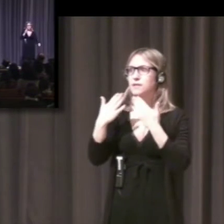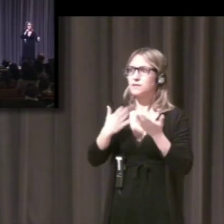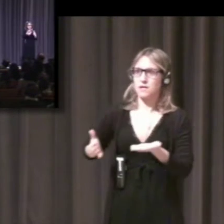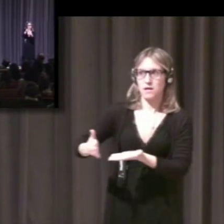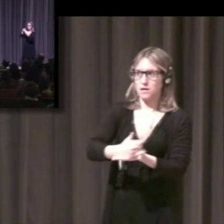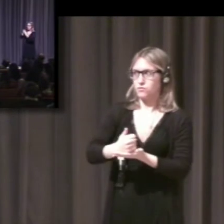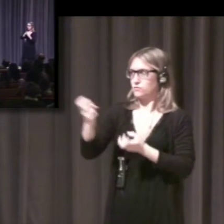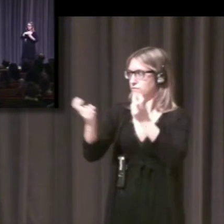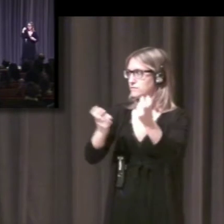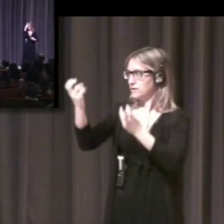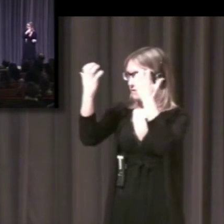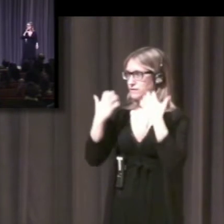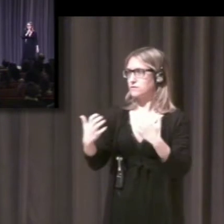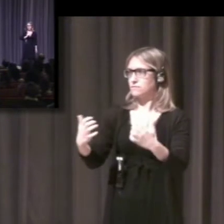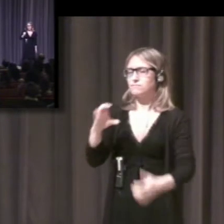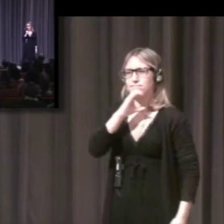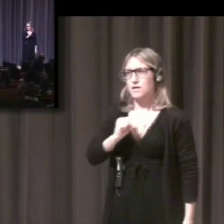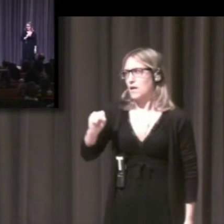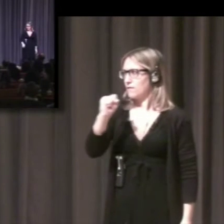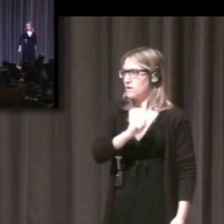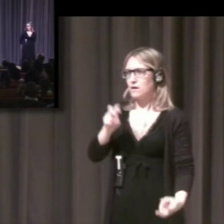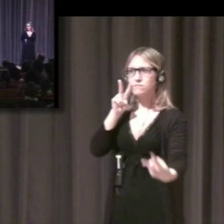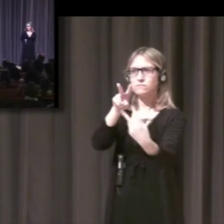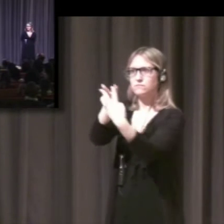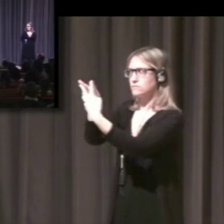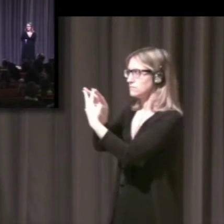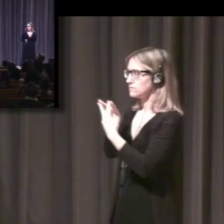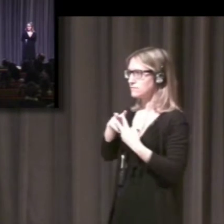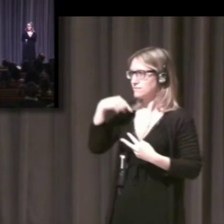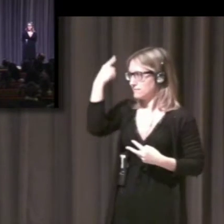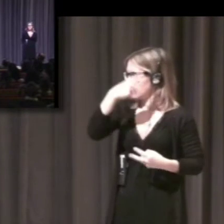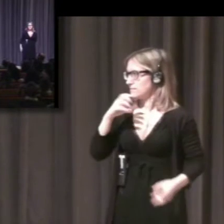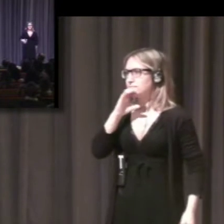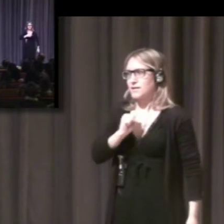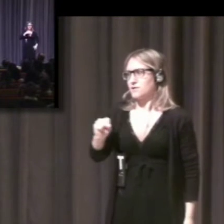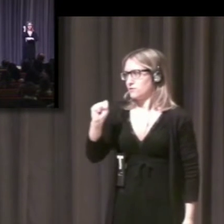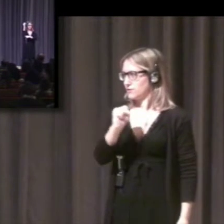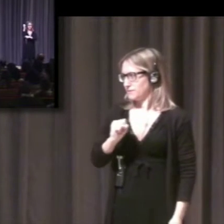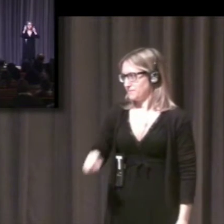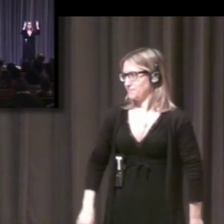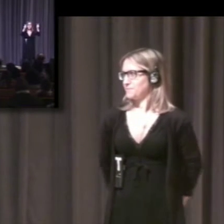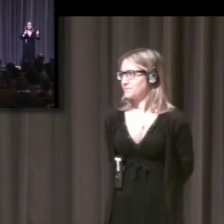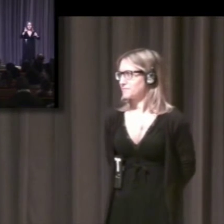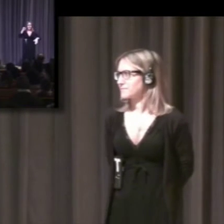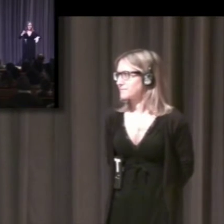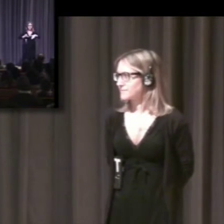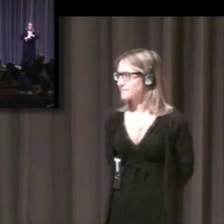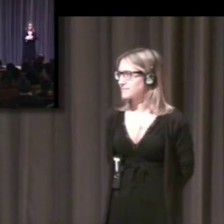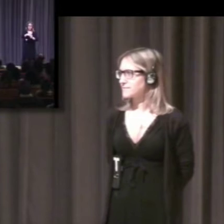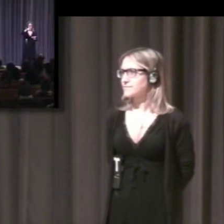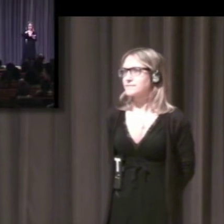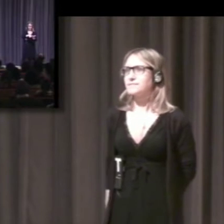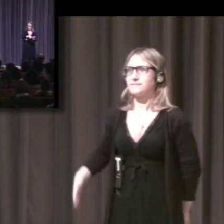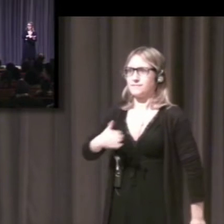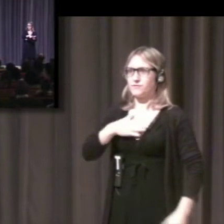My talk is titled Language Access, A Medical Matter. And that is